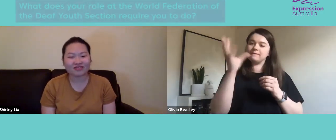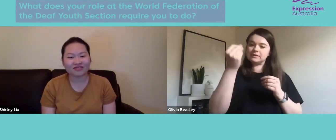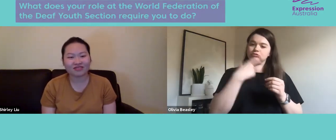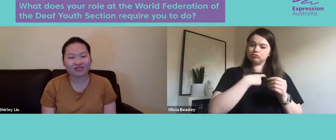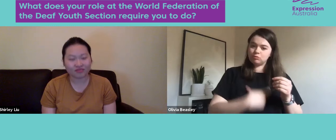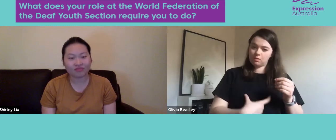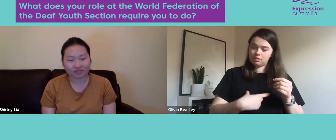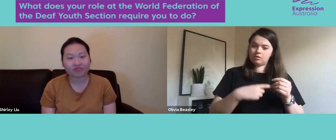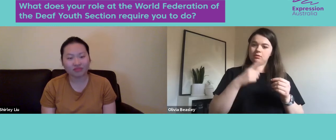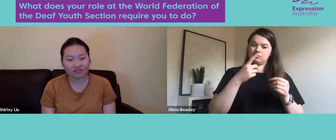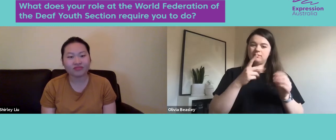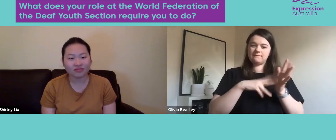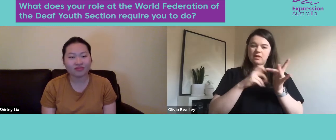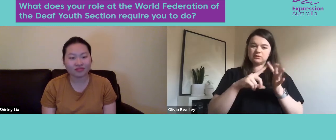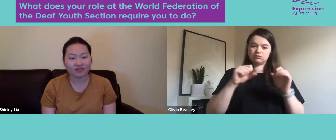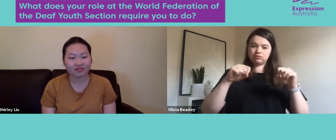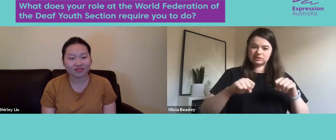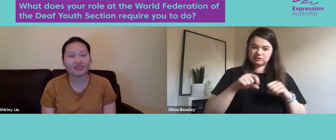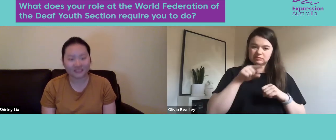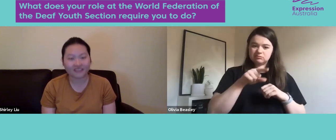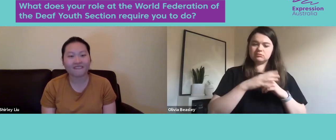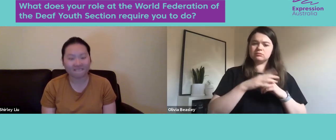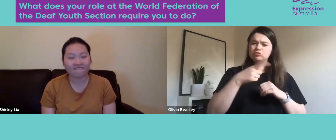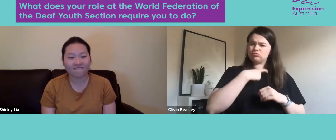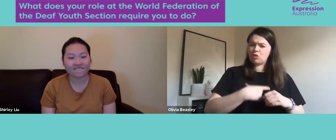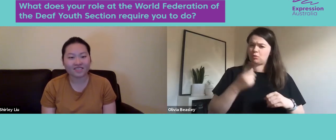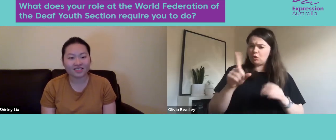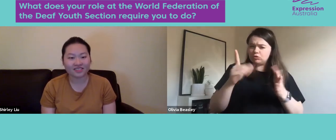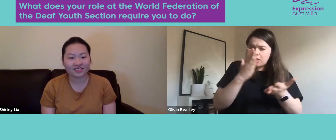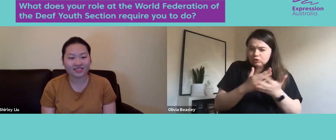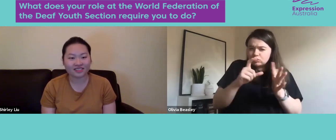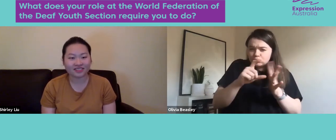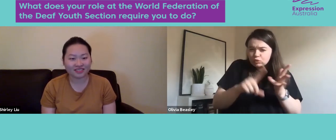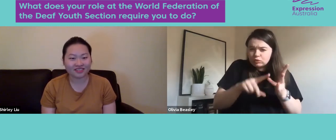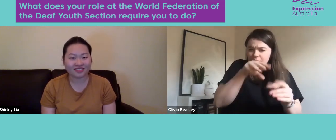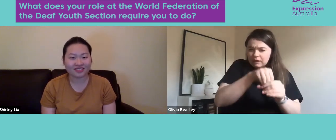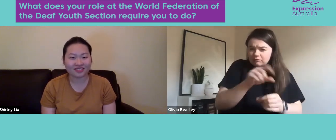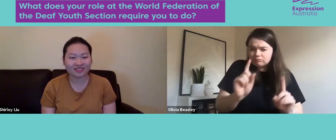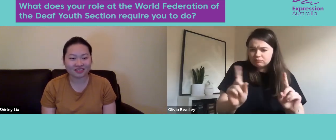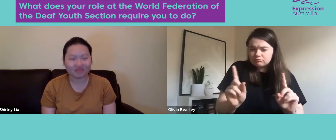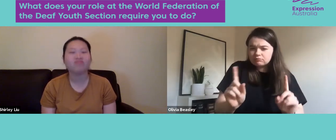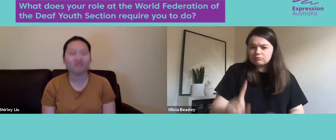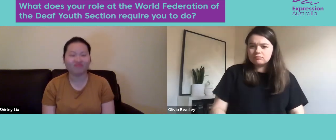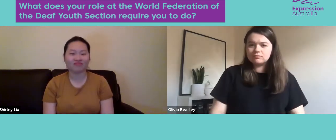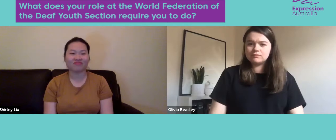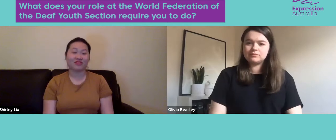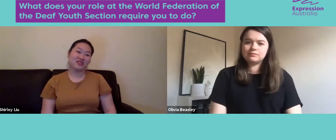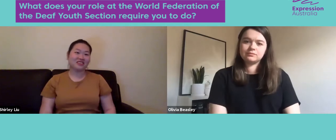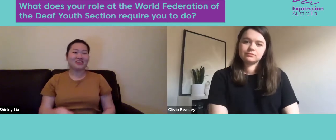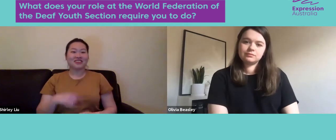of use. So I'm wondering about your role as the Vice President with the World Federation. What does that